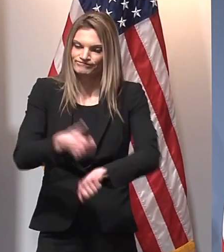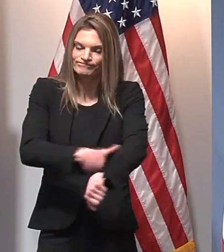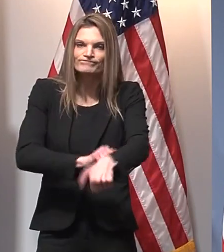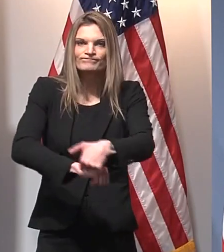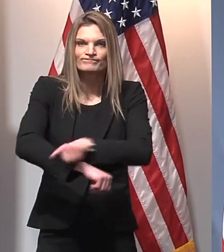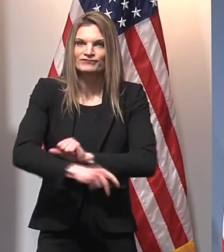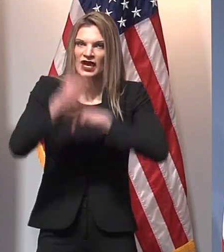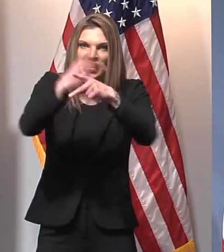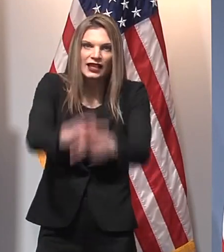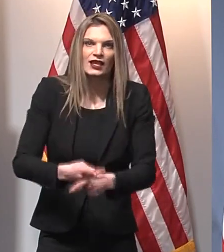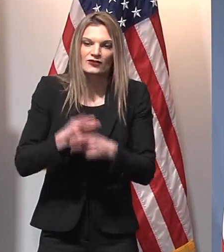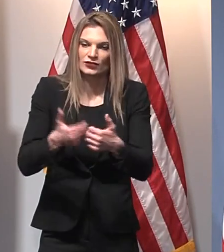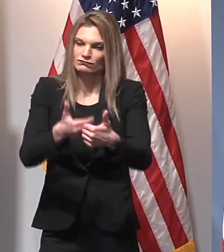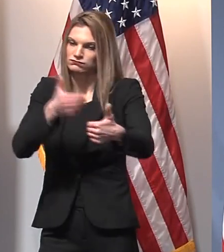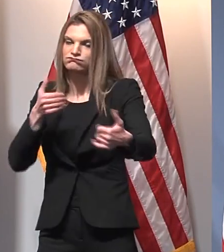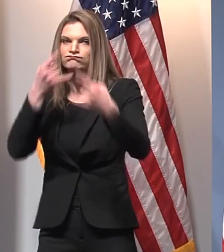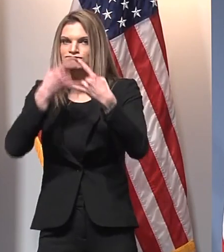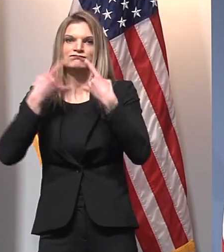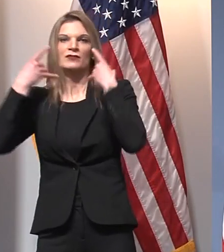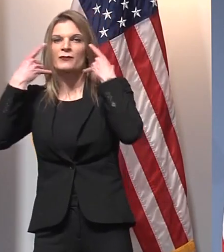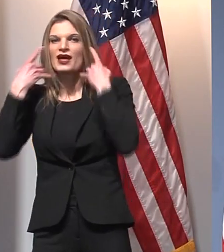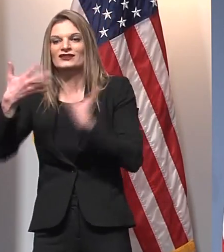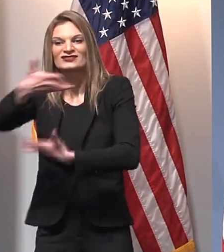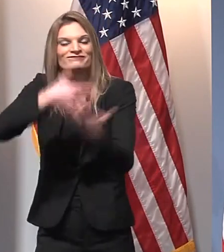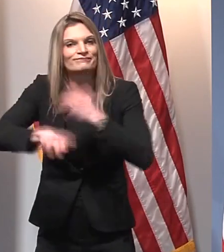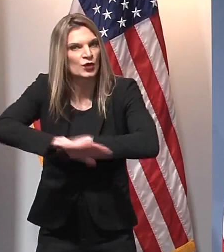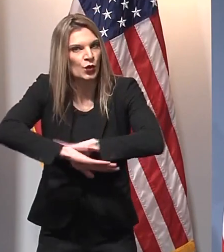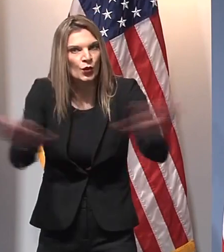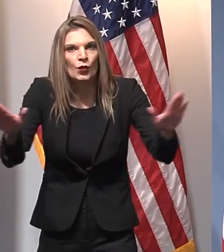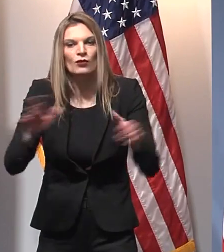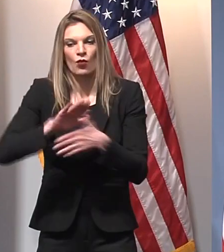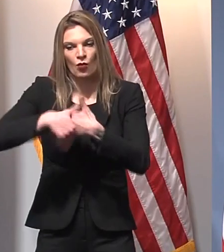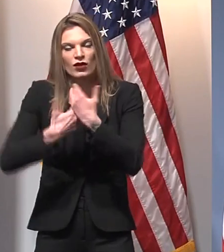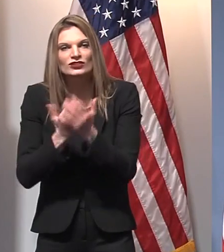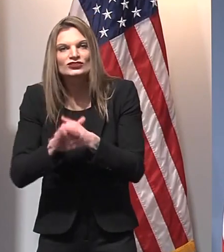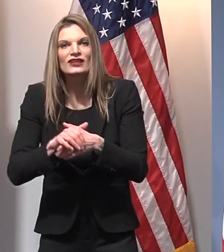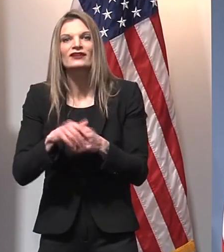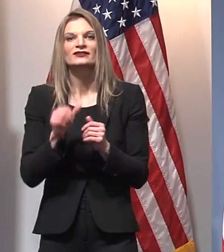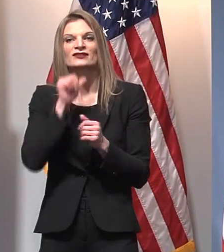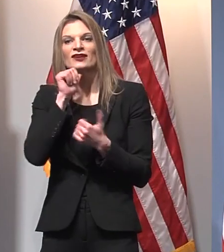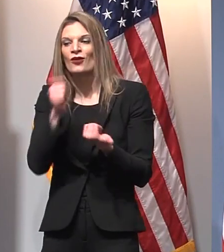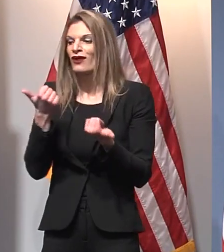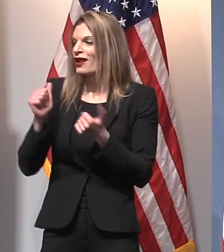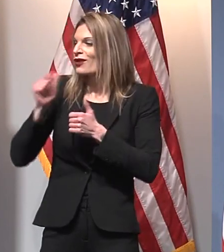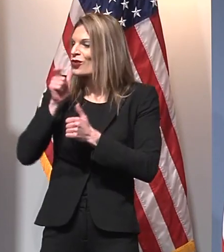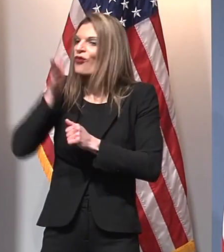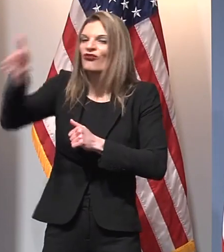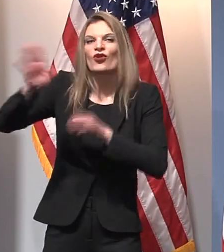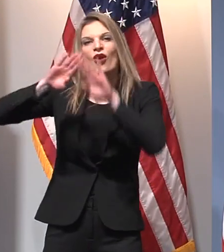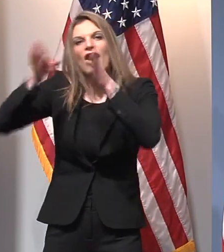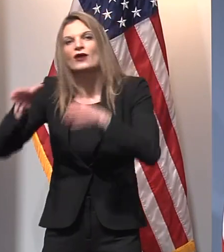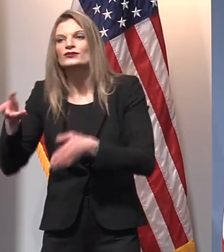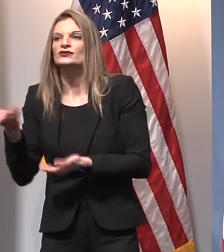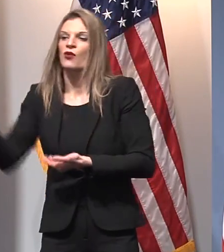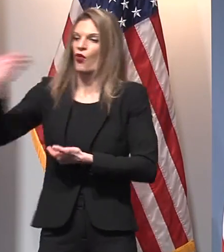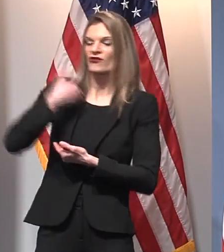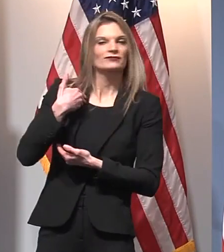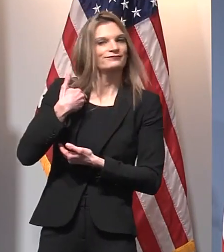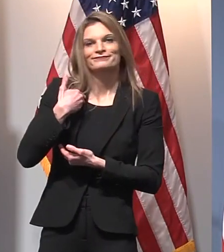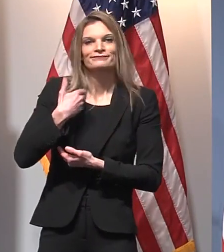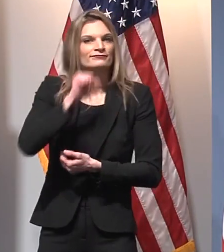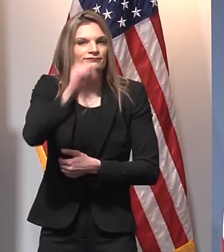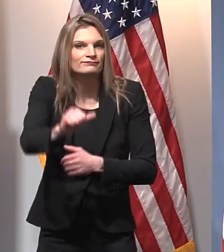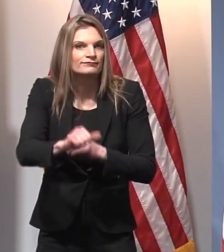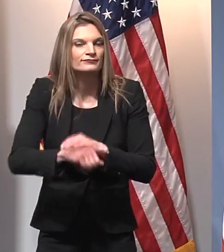So keep masking up, keep physically distancing, and keep avoiding gatherings outside of your household. And at the same